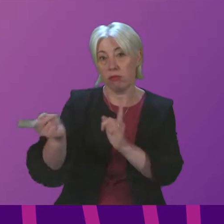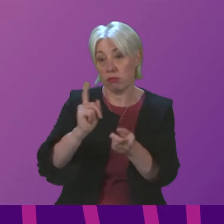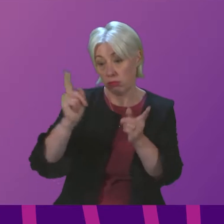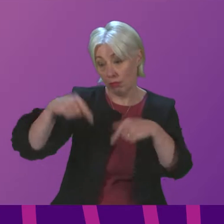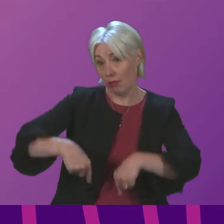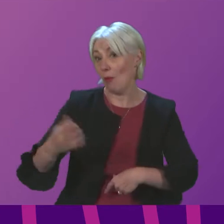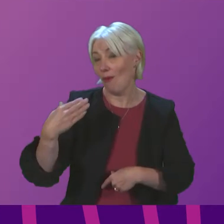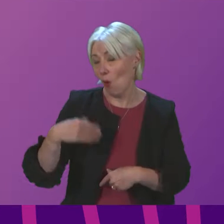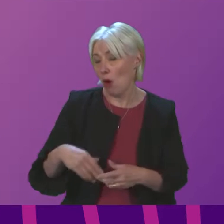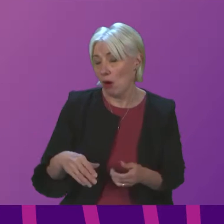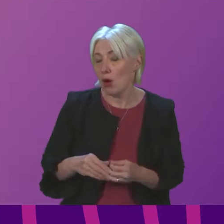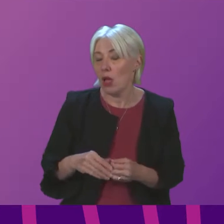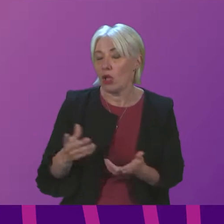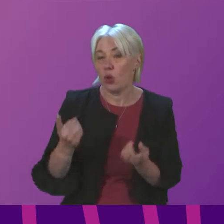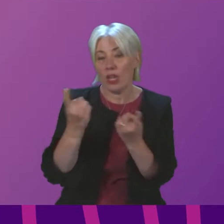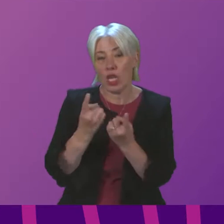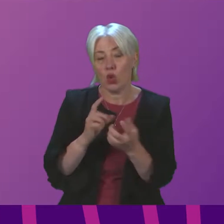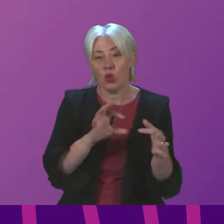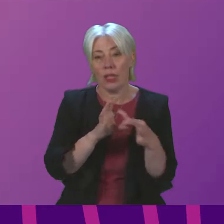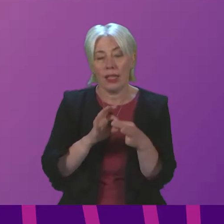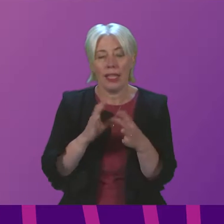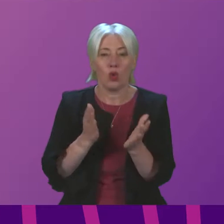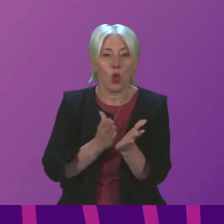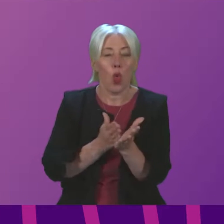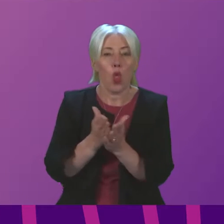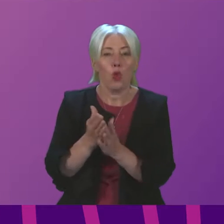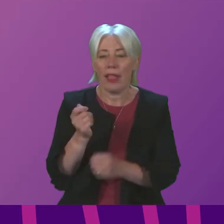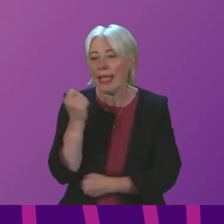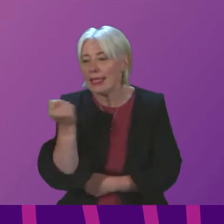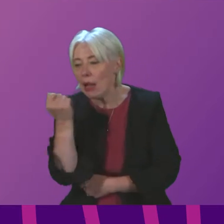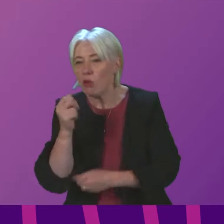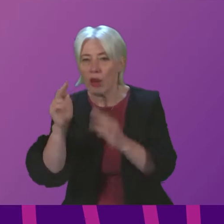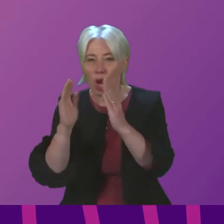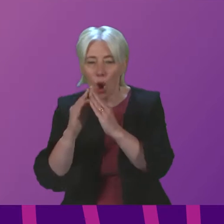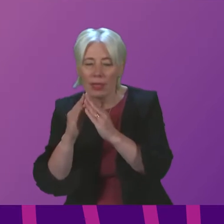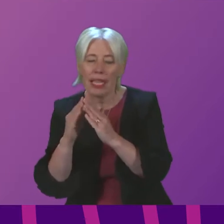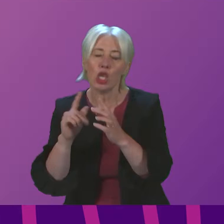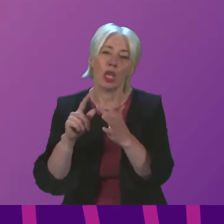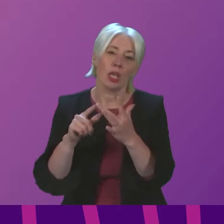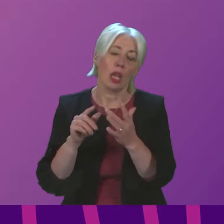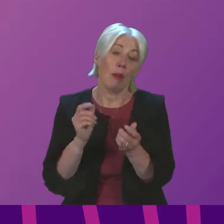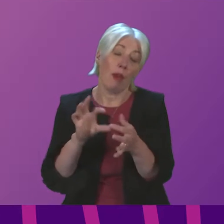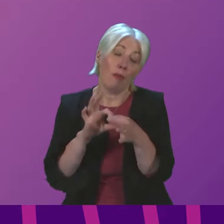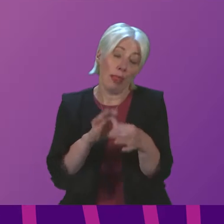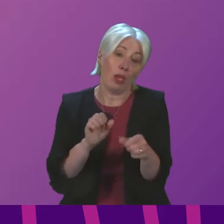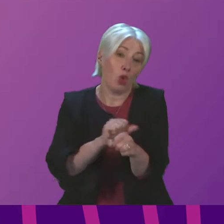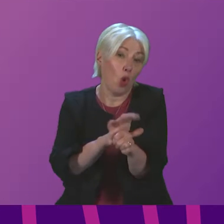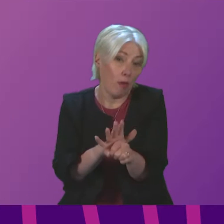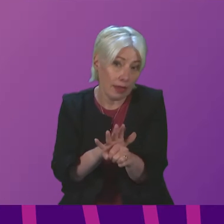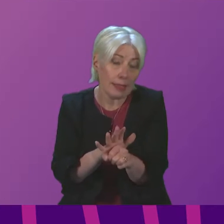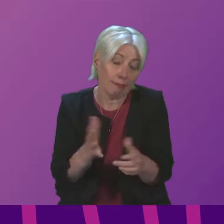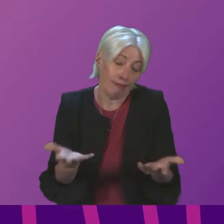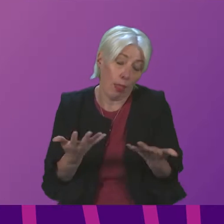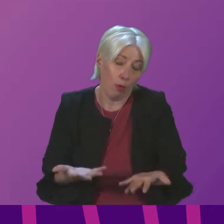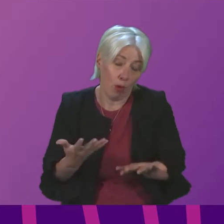this stream, but some of the issues relating to moving people through temporary accommodation have been related to COVID because it